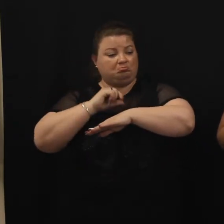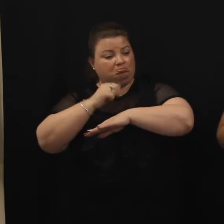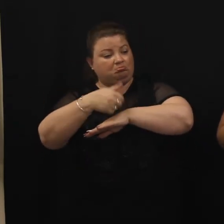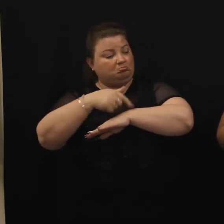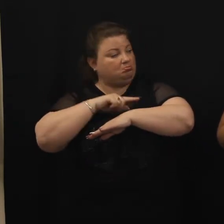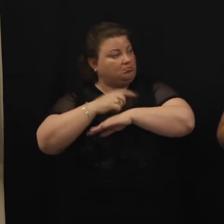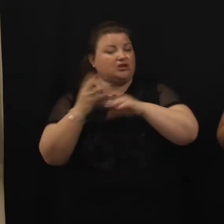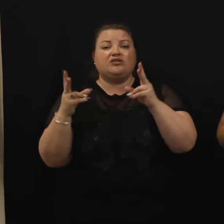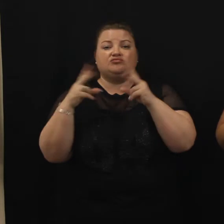river.